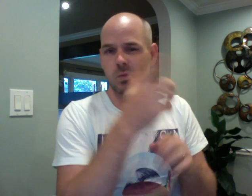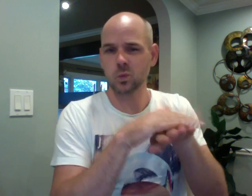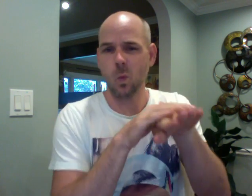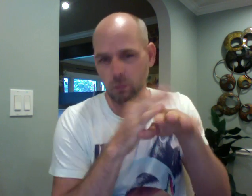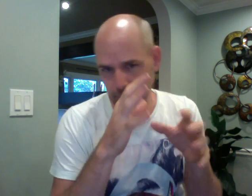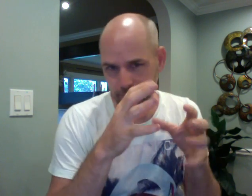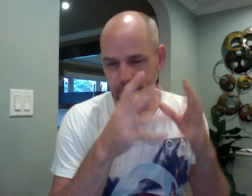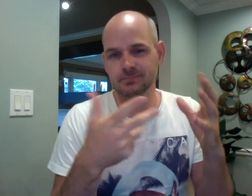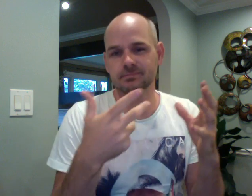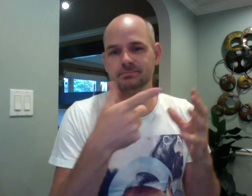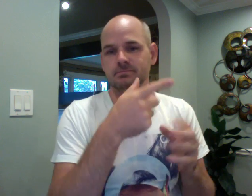tight to the ceiling.